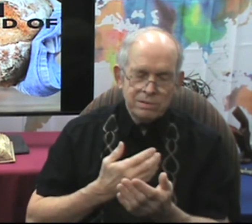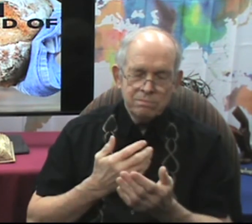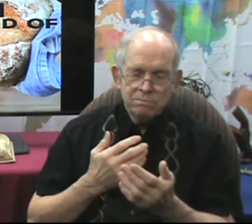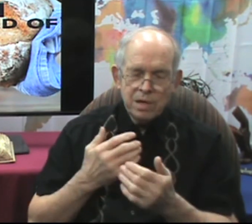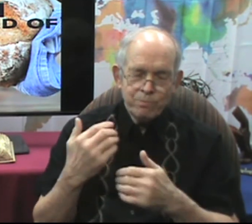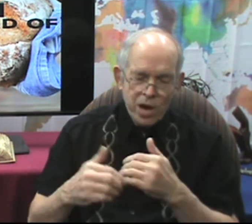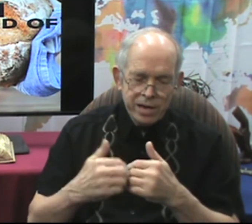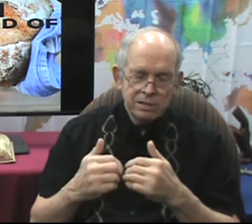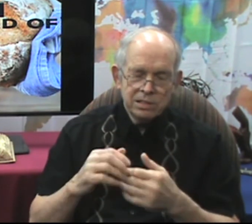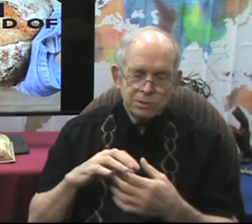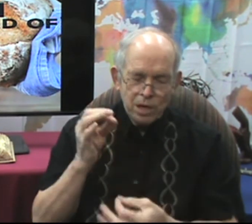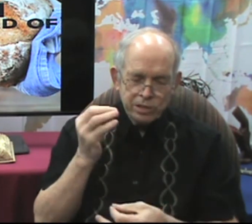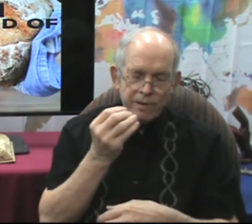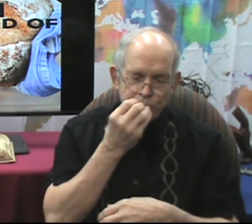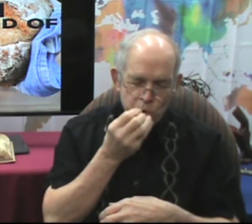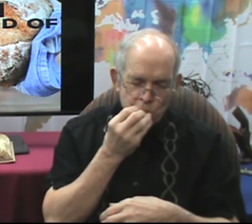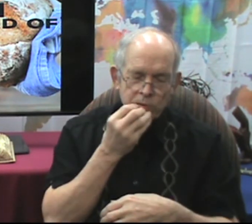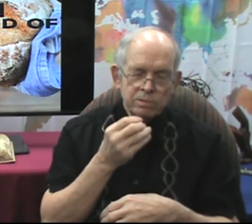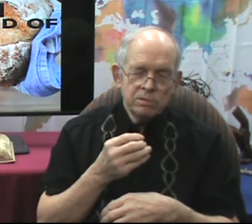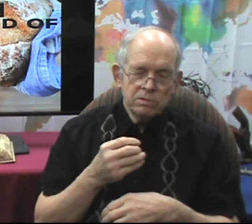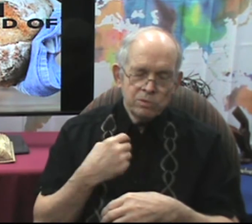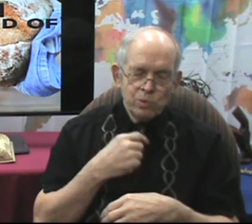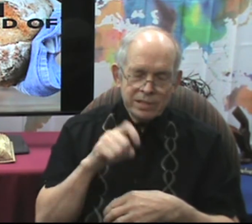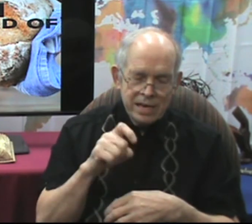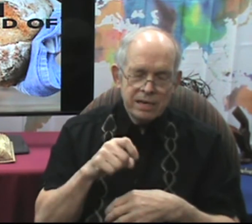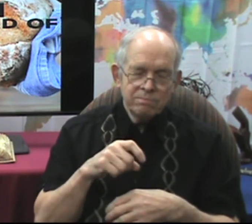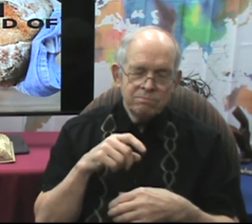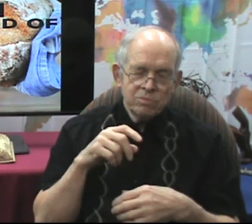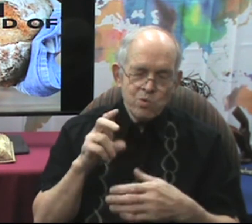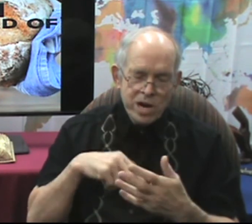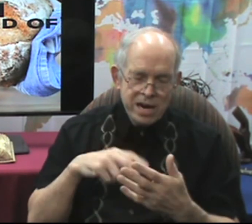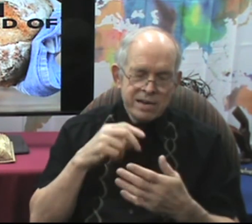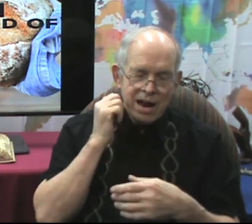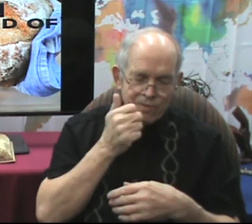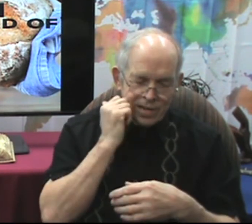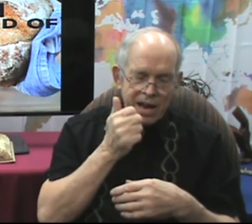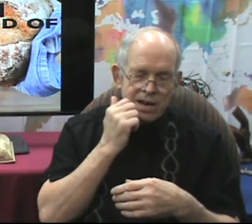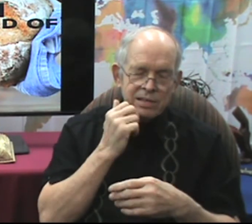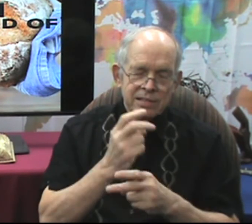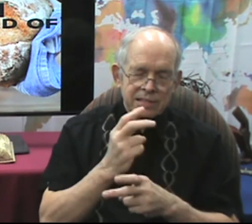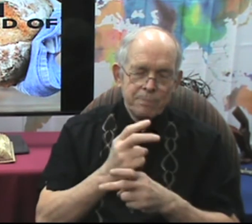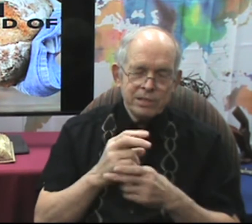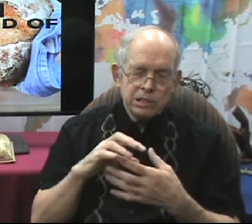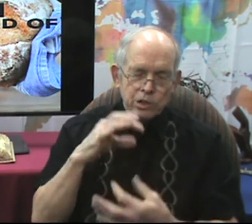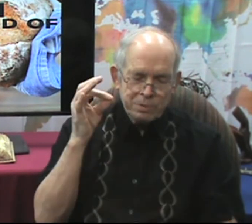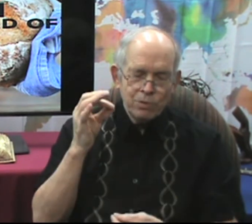bread. That's the truth. We mean we every day keep the spirit